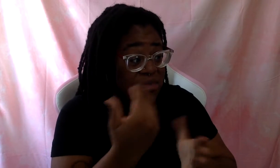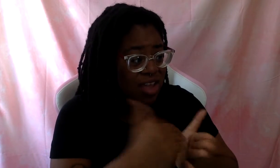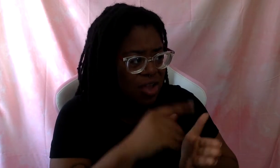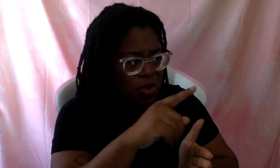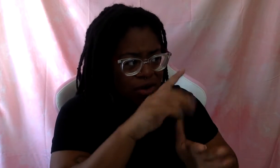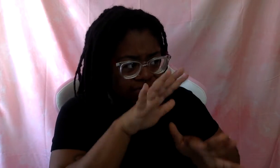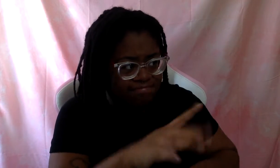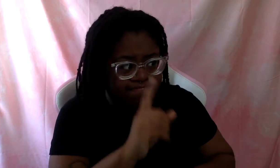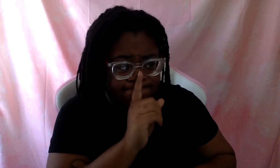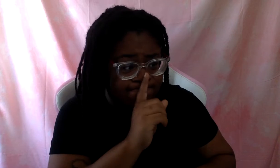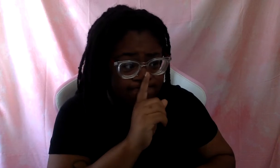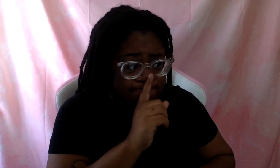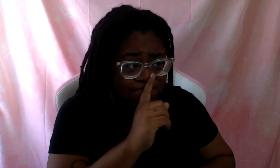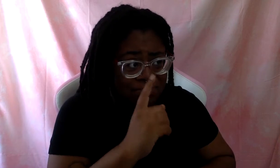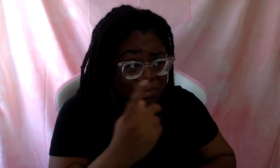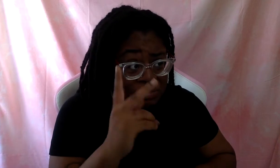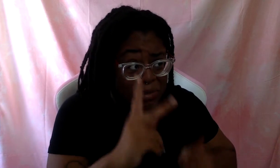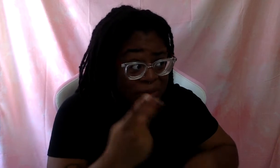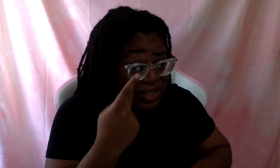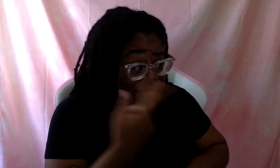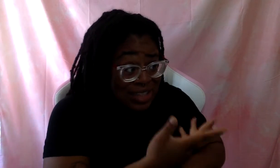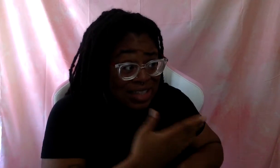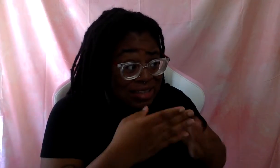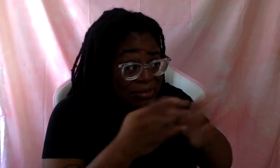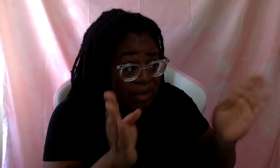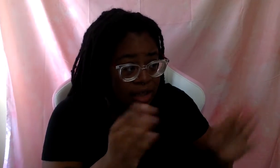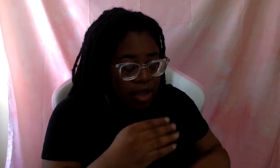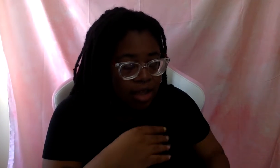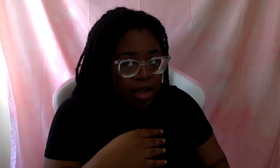down. Like people can see this. Do you know people can see? Obviously.